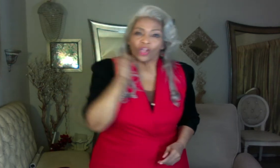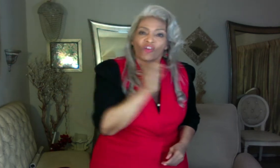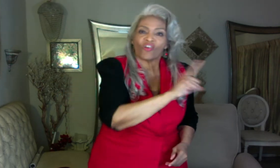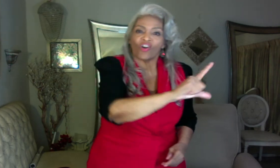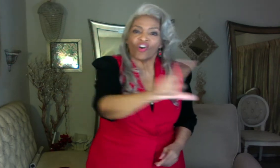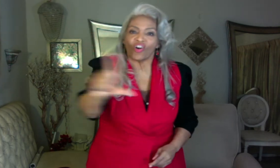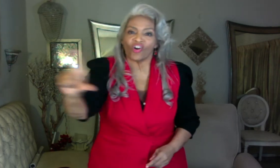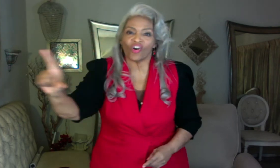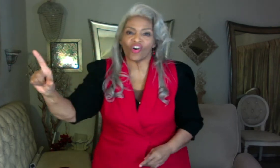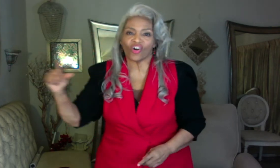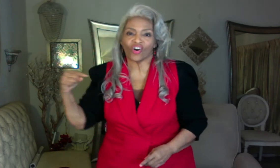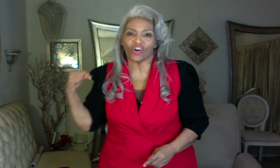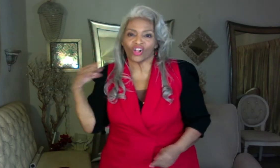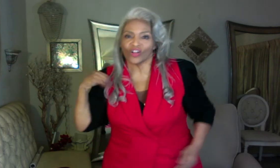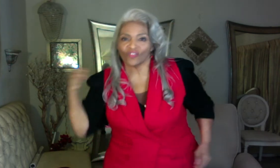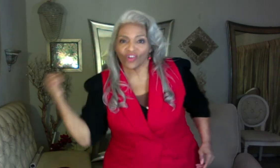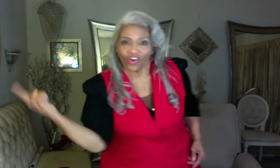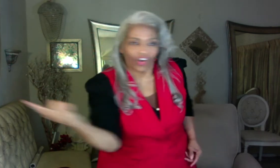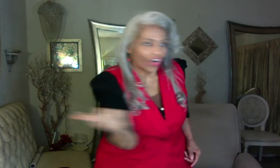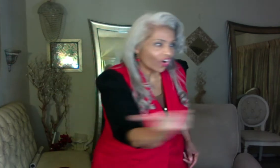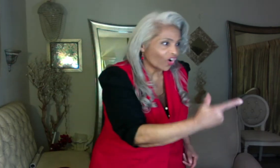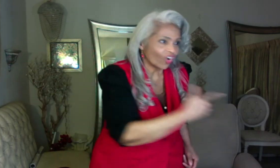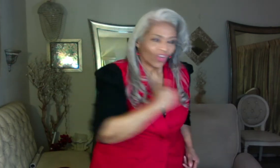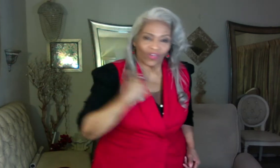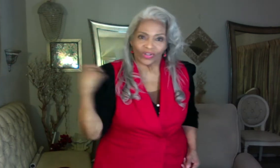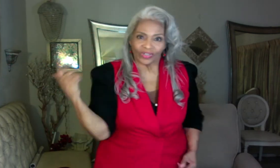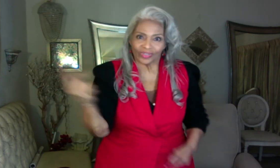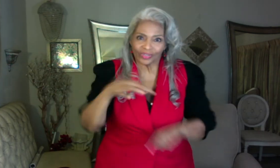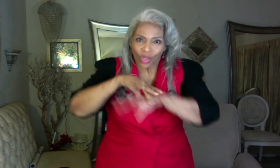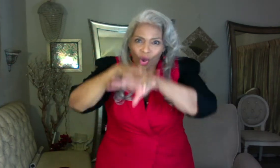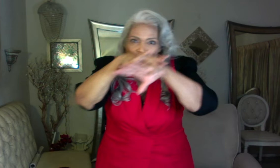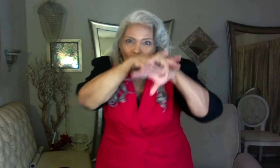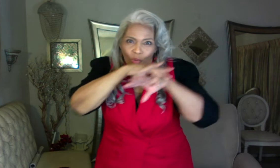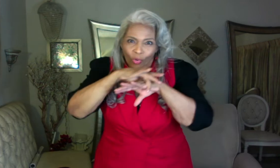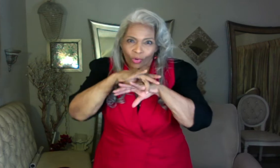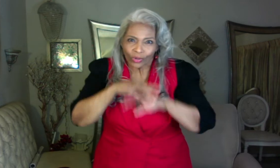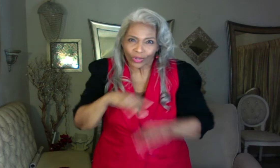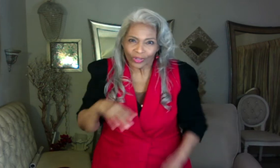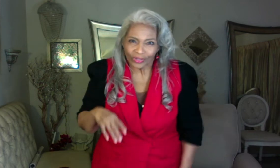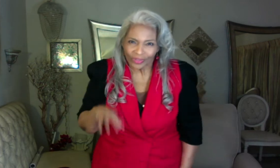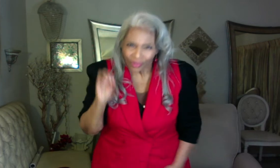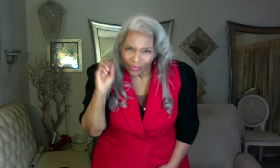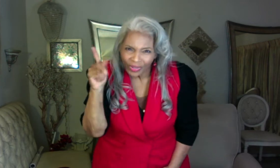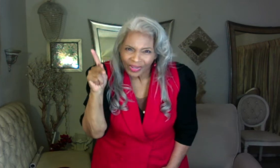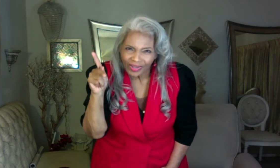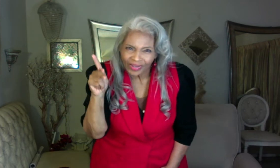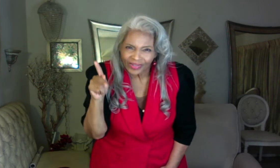best for all of us. For each and every one of us. He knows what's best for the world. Okay?